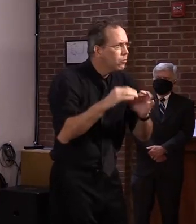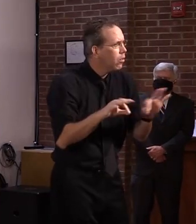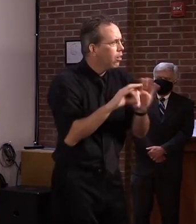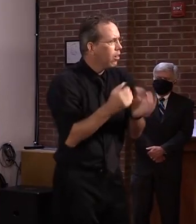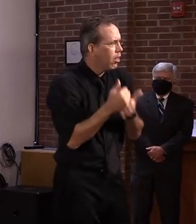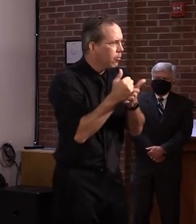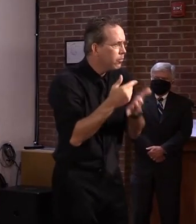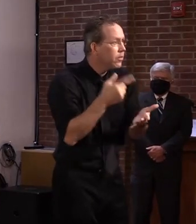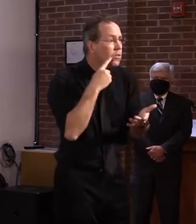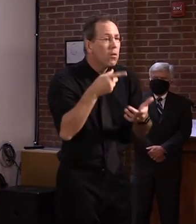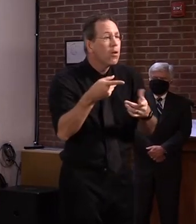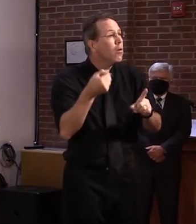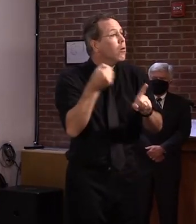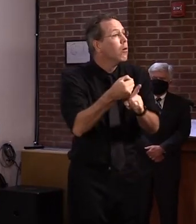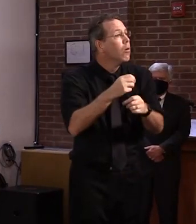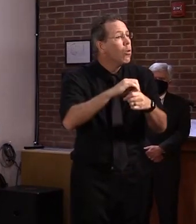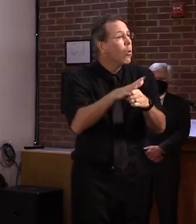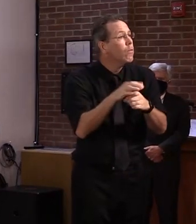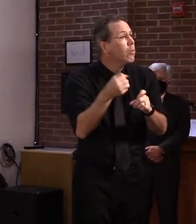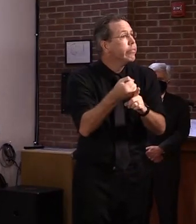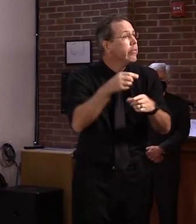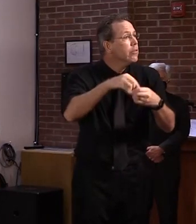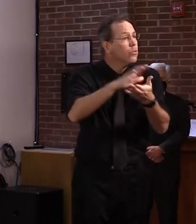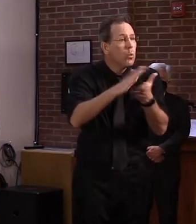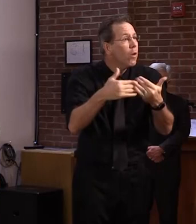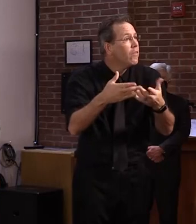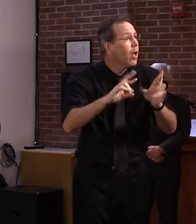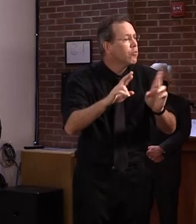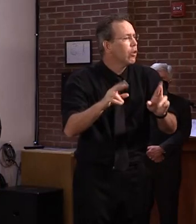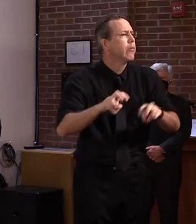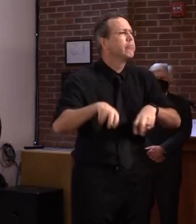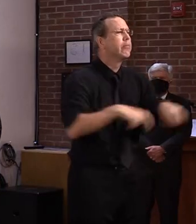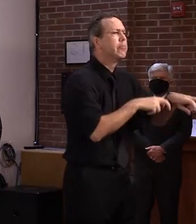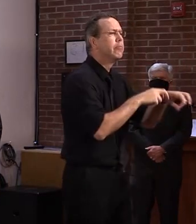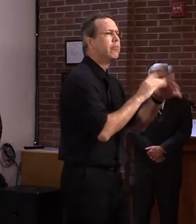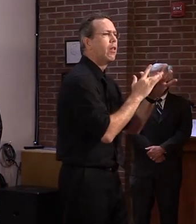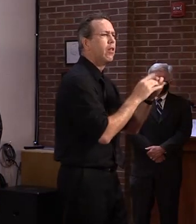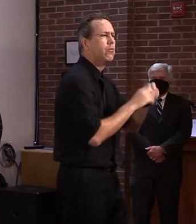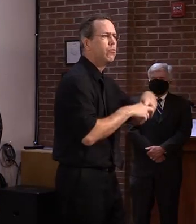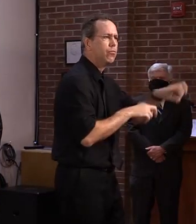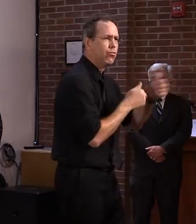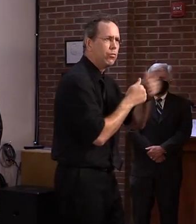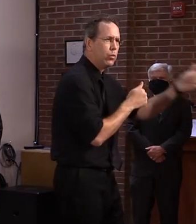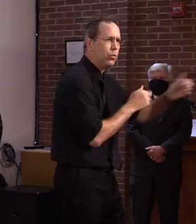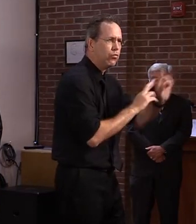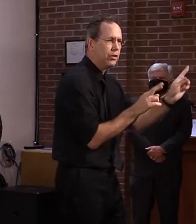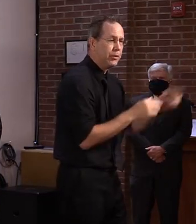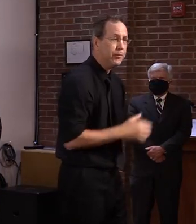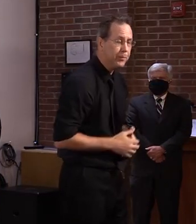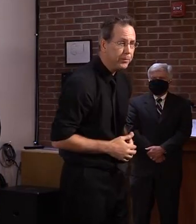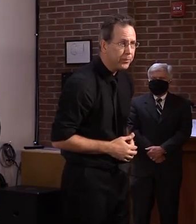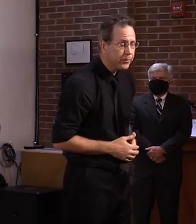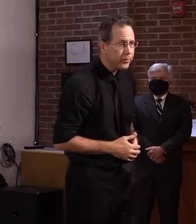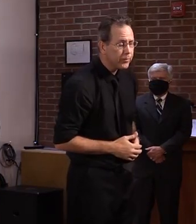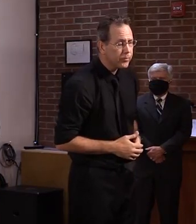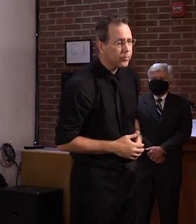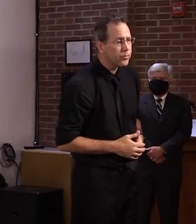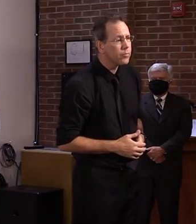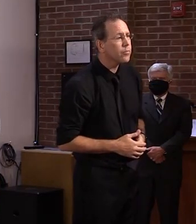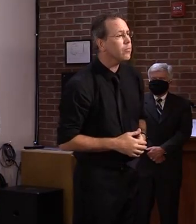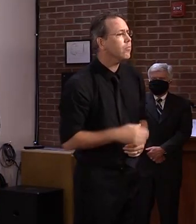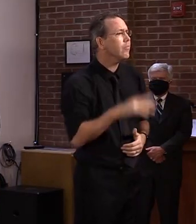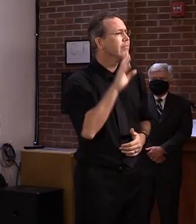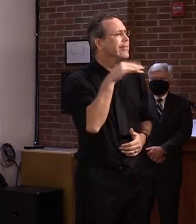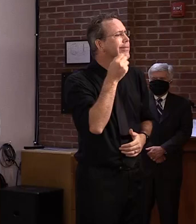a community outbreak. What's not showing up in the raw data is all the hard work district leaders are putting in